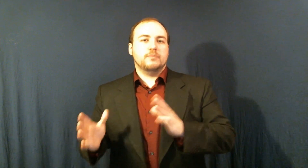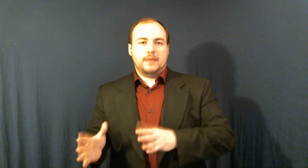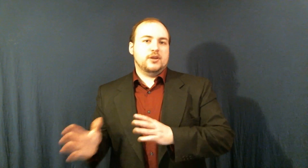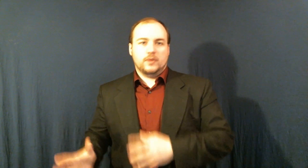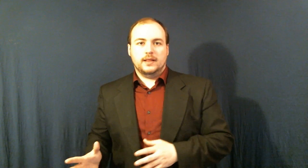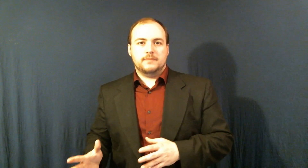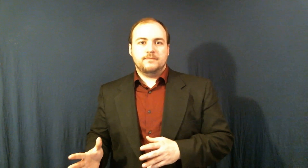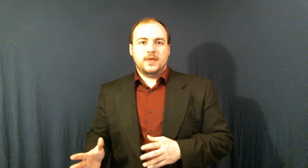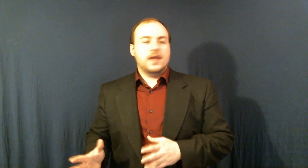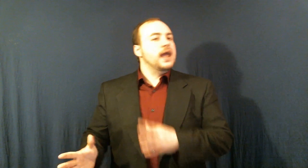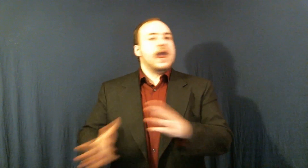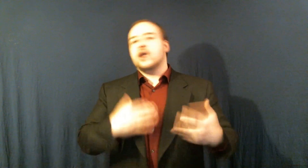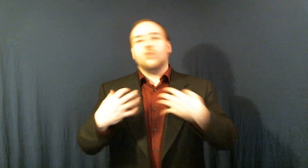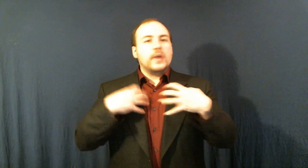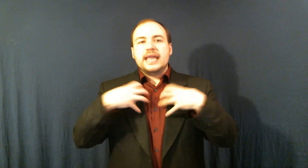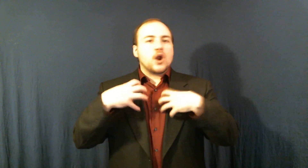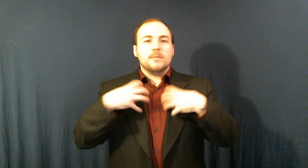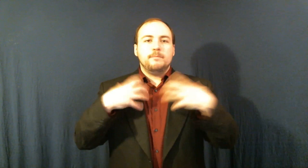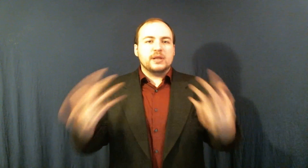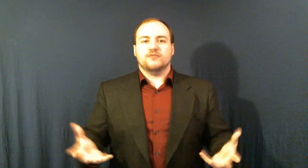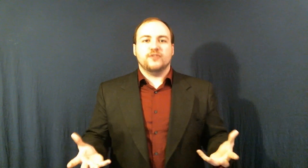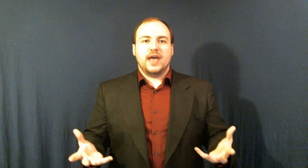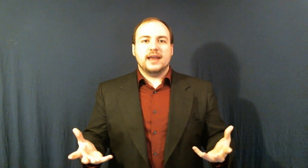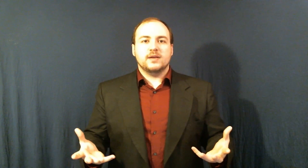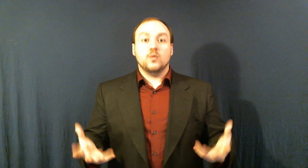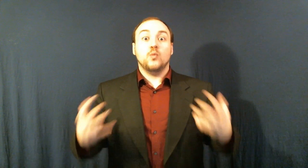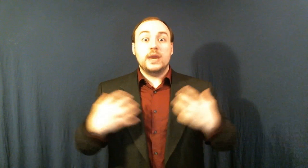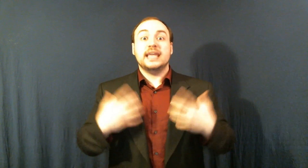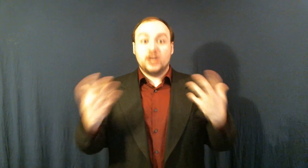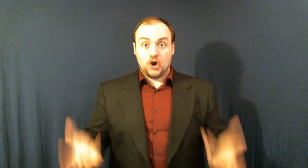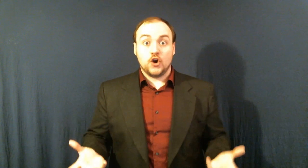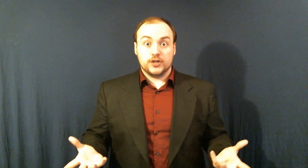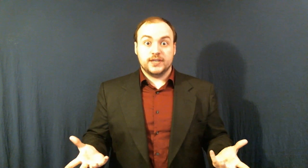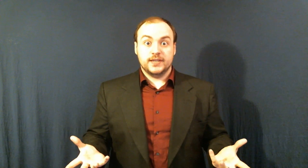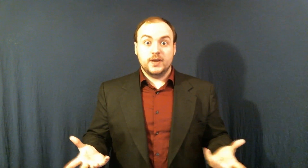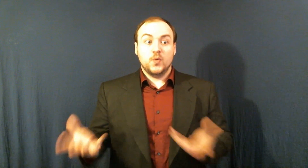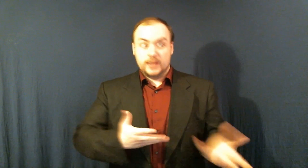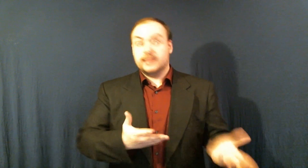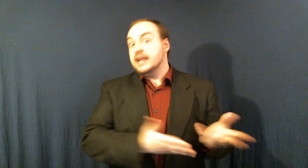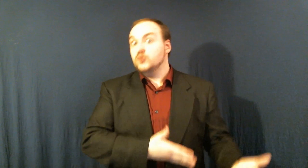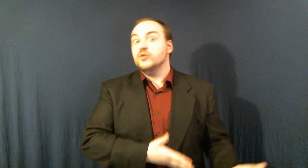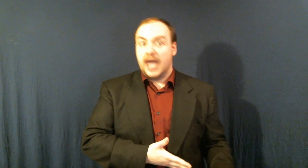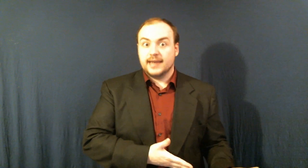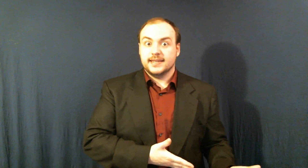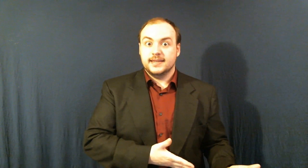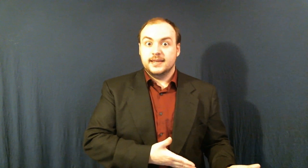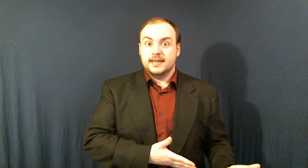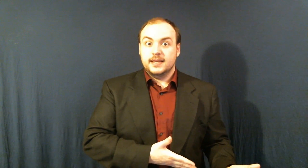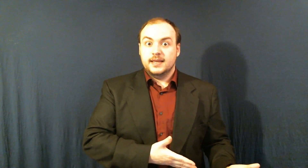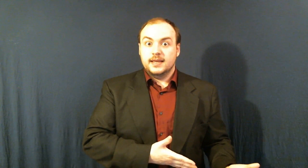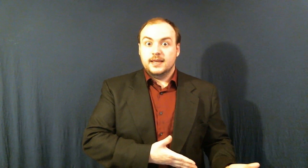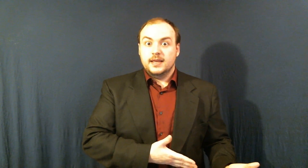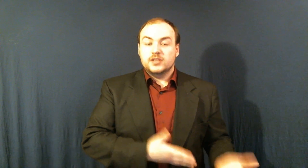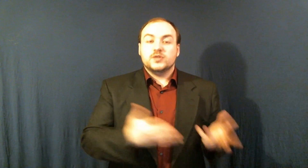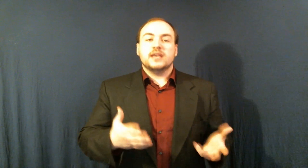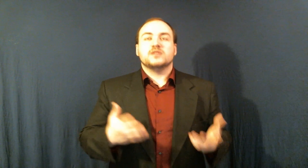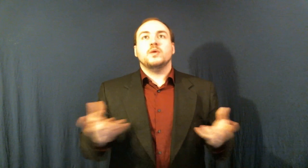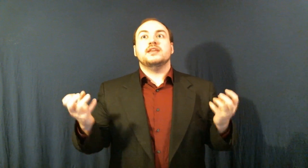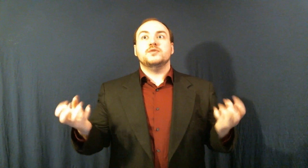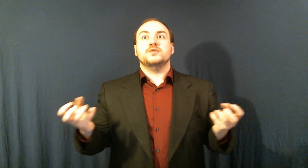baby gorilla and we aren't built for that We get hurt when they do that So yes while I do